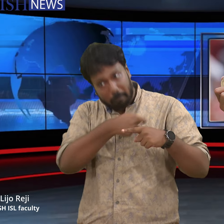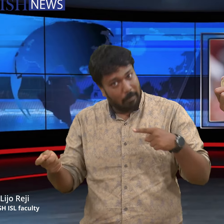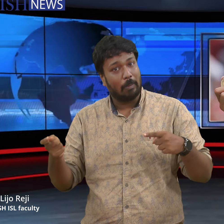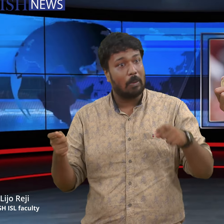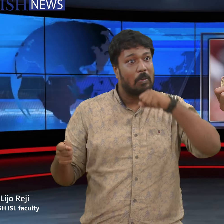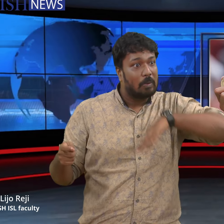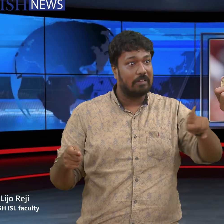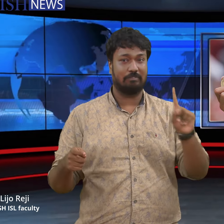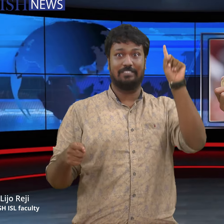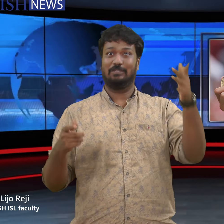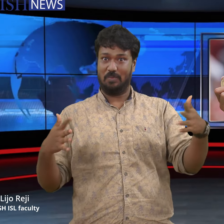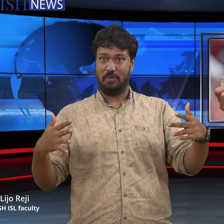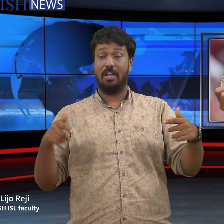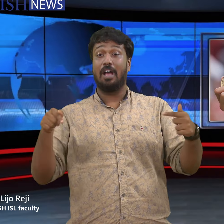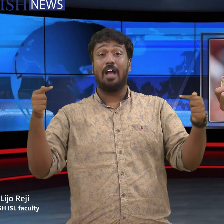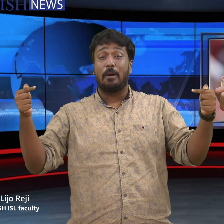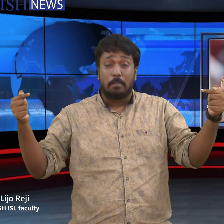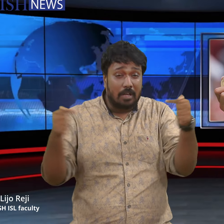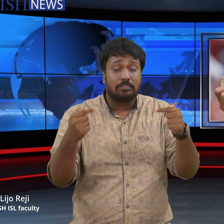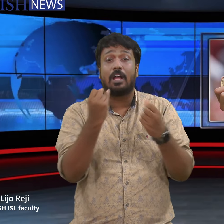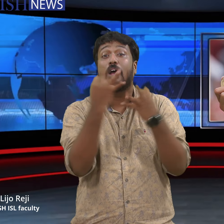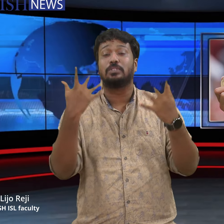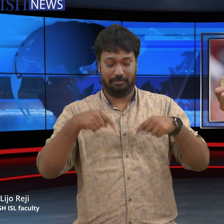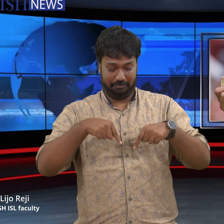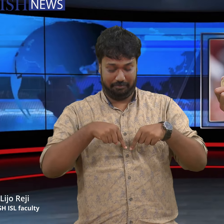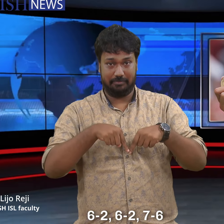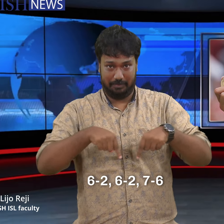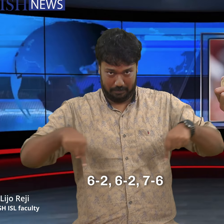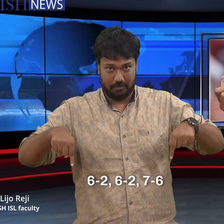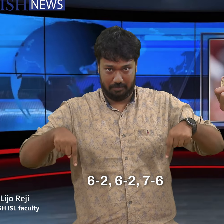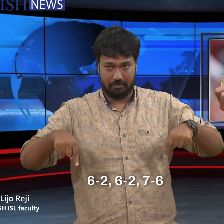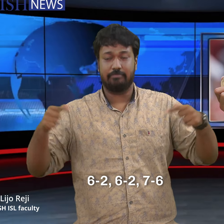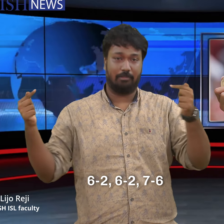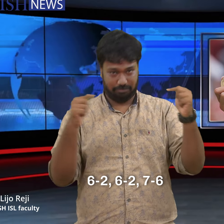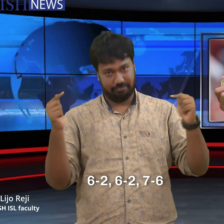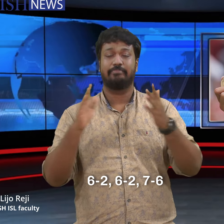Championships. It was the first Wimbledon singles title and the second major singles title overall.